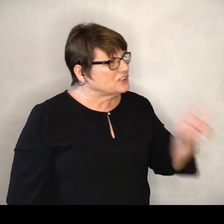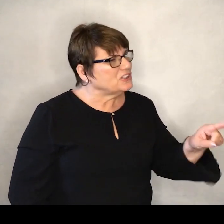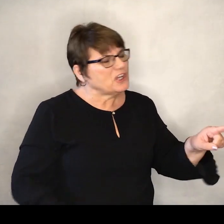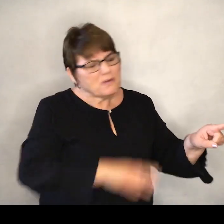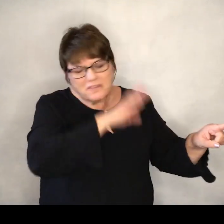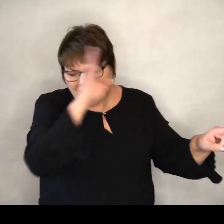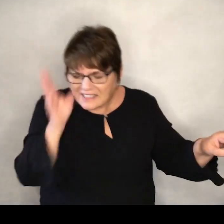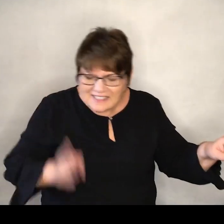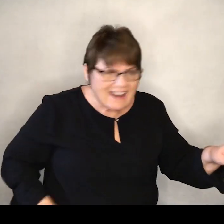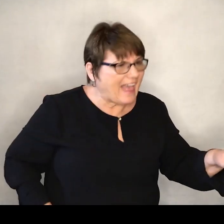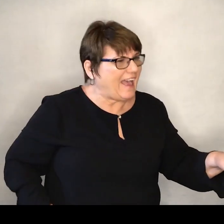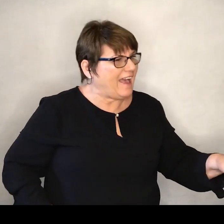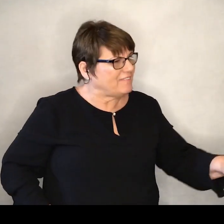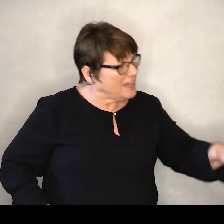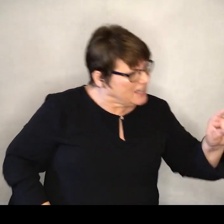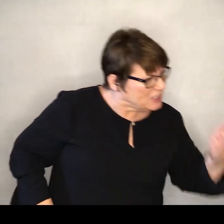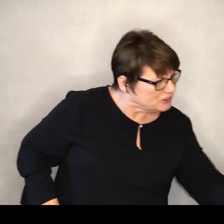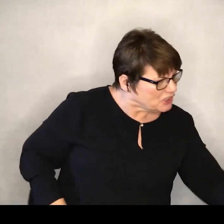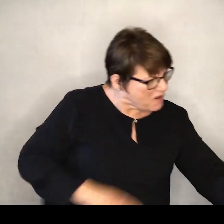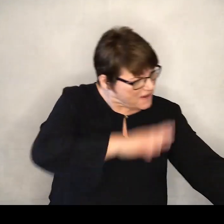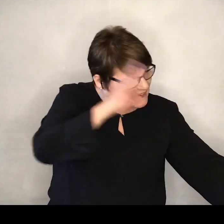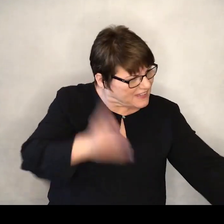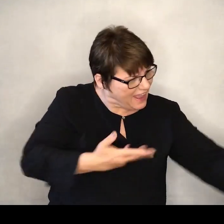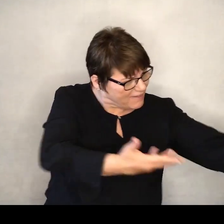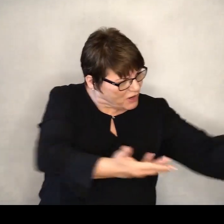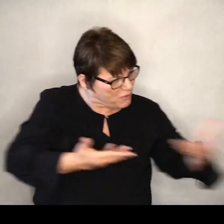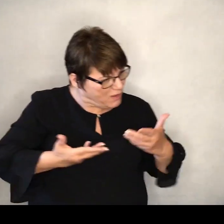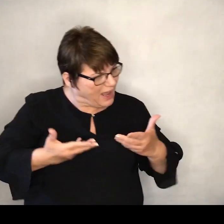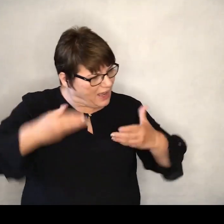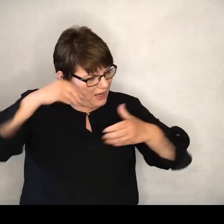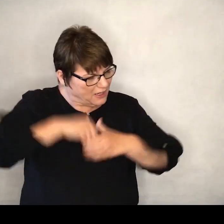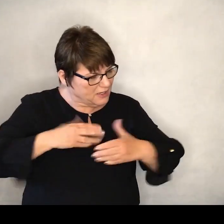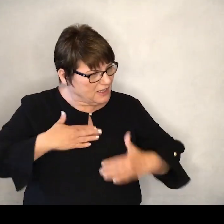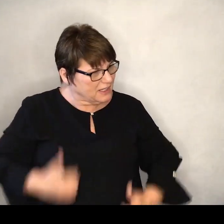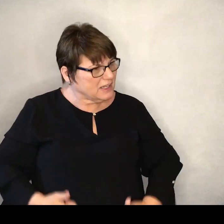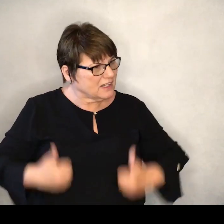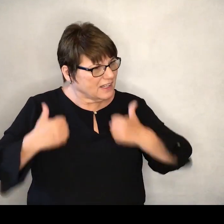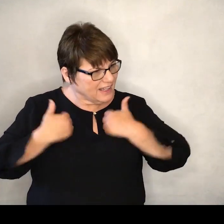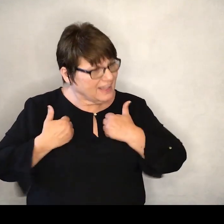never be welcome here.